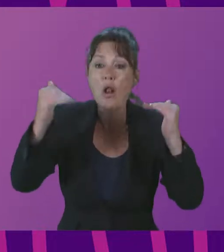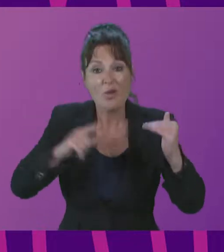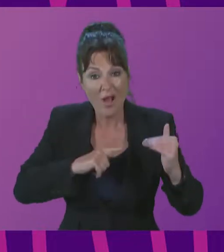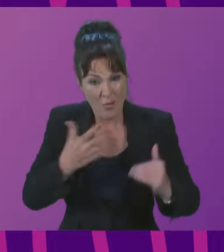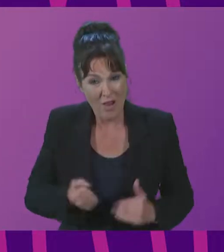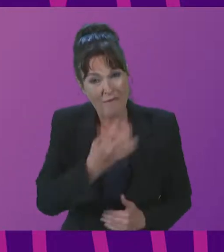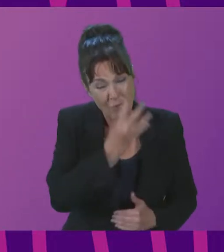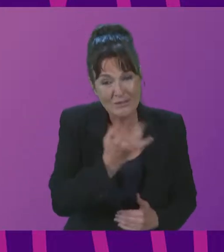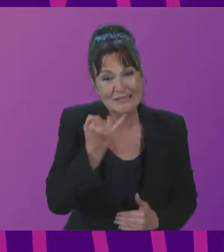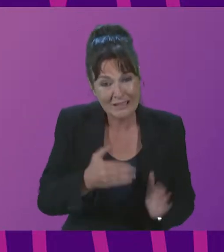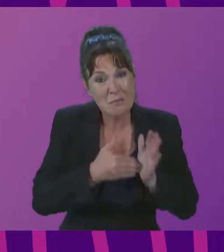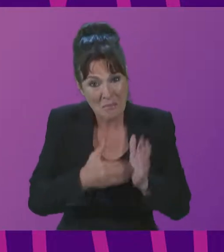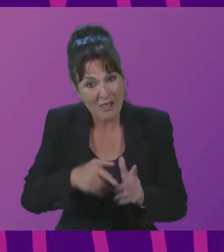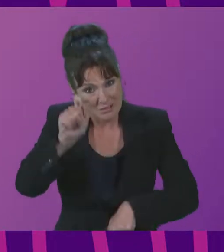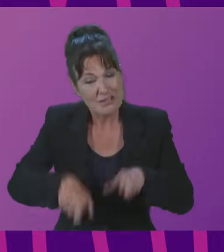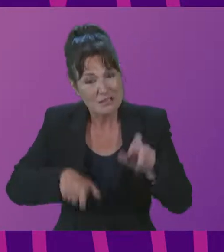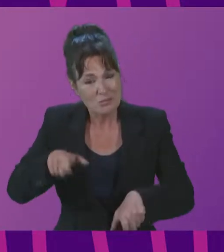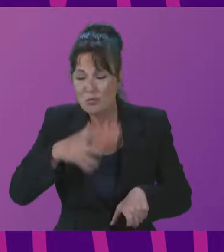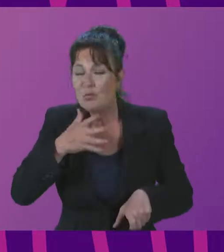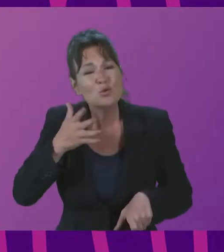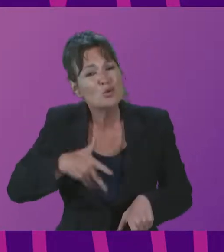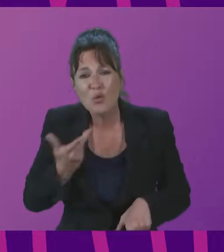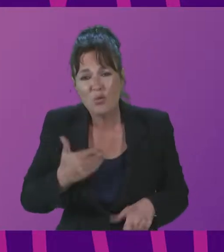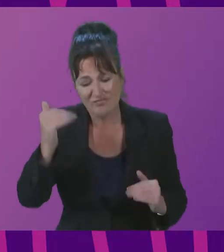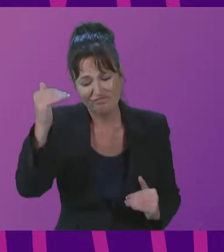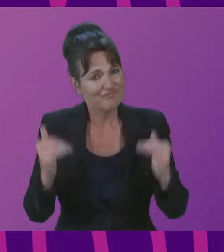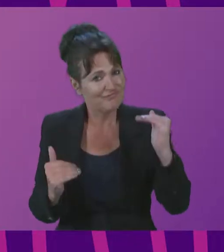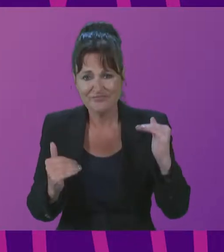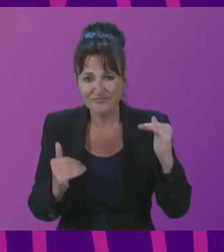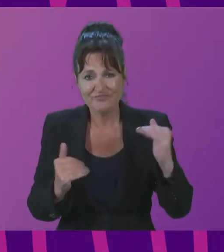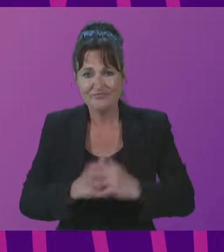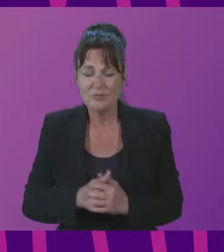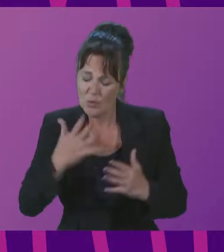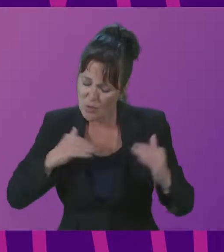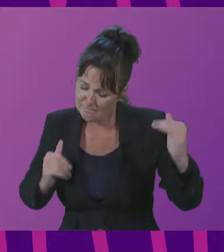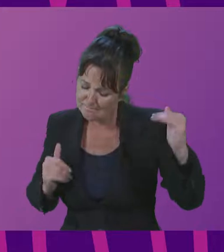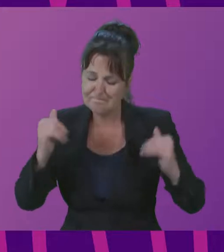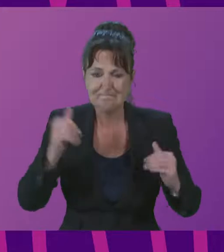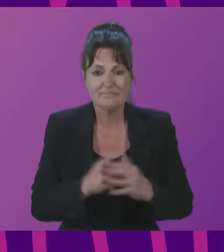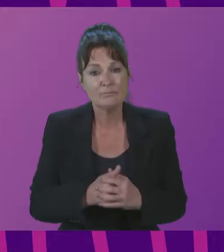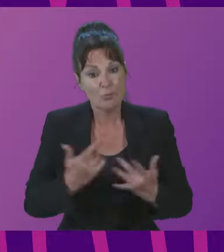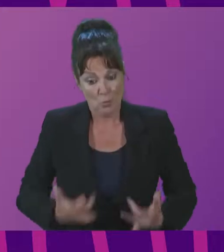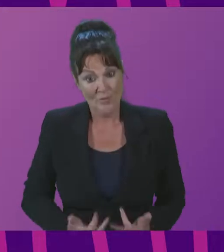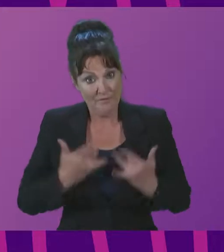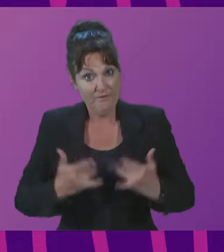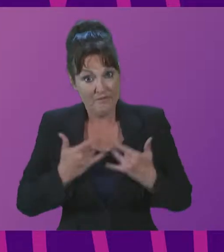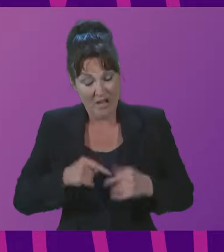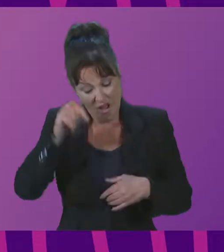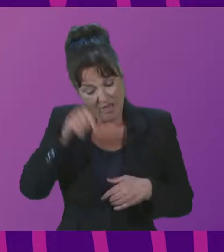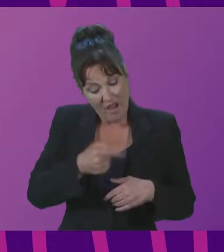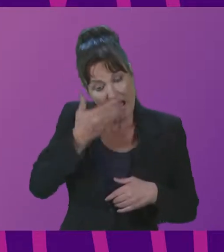We see it also as key assets to increase the generation of partnerships,